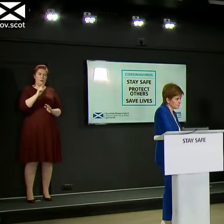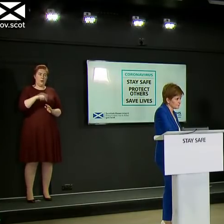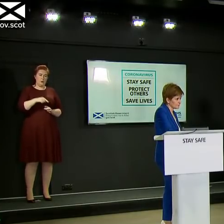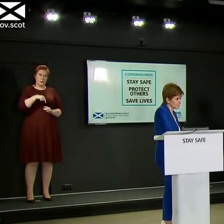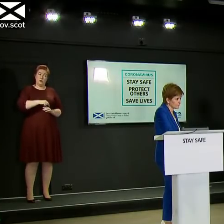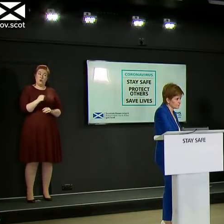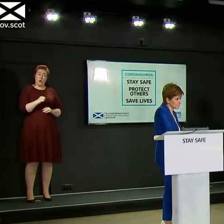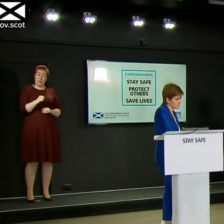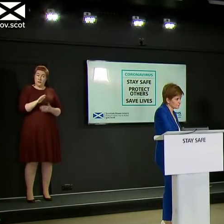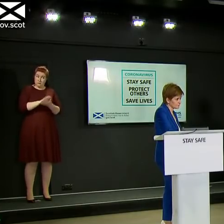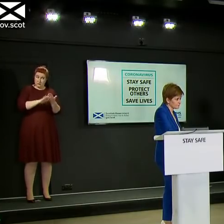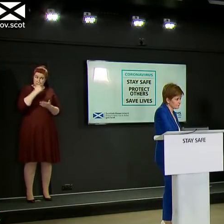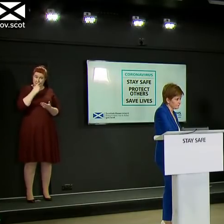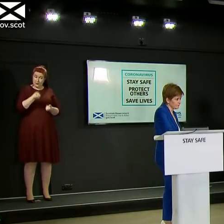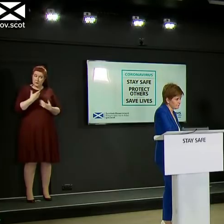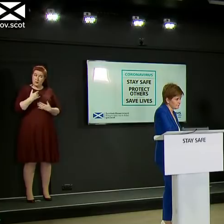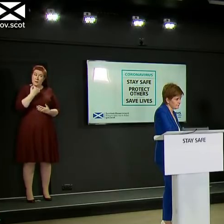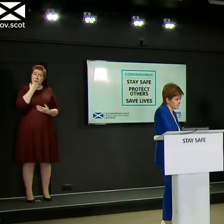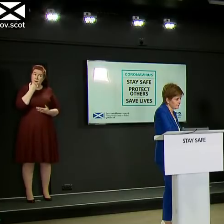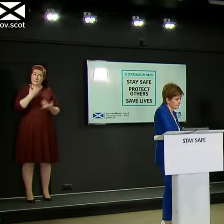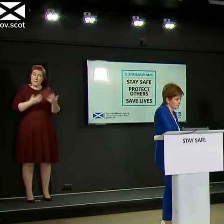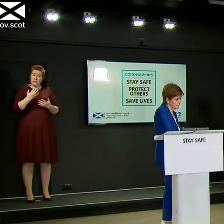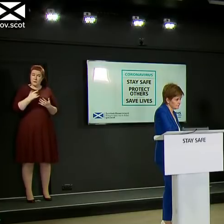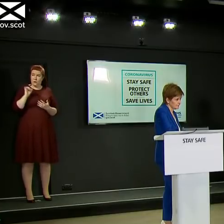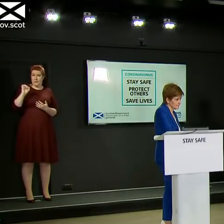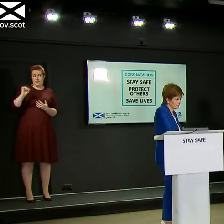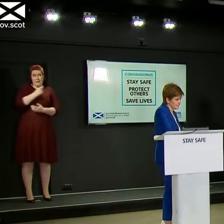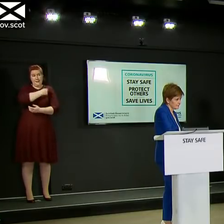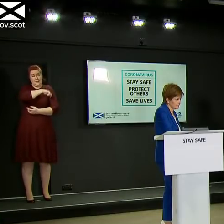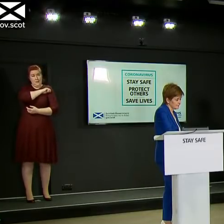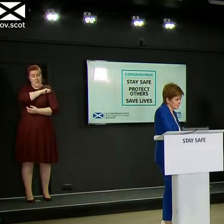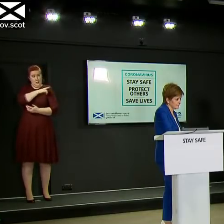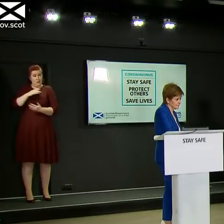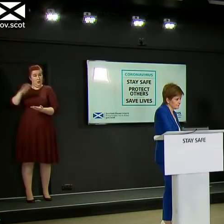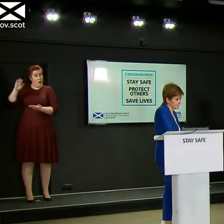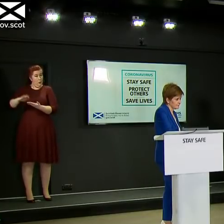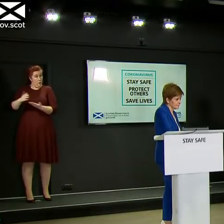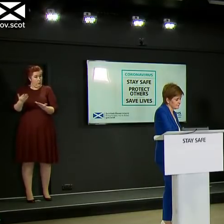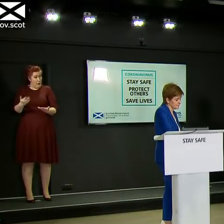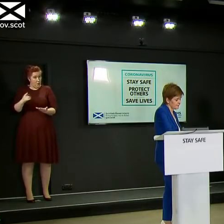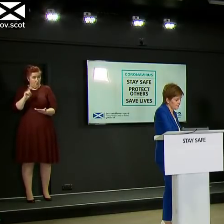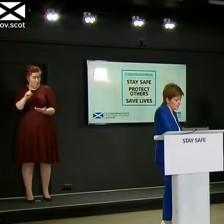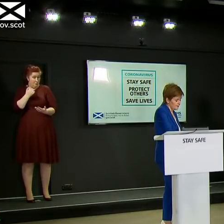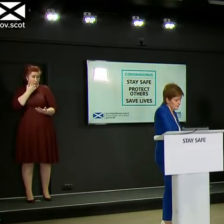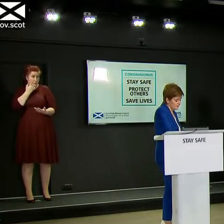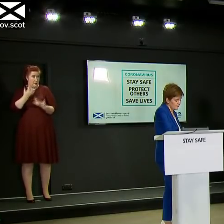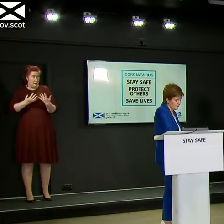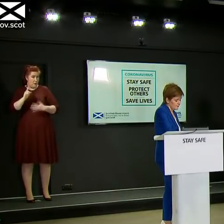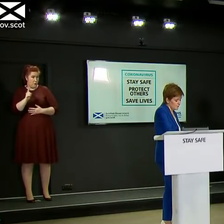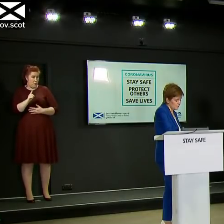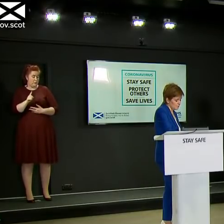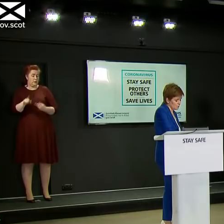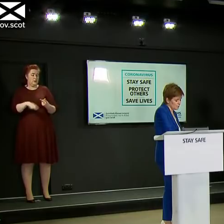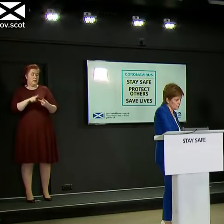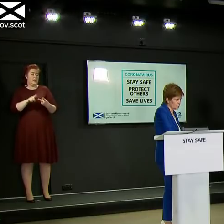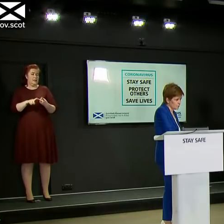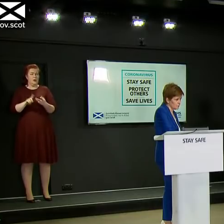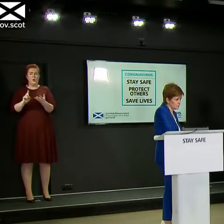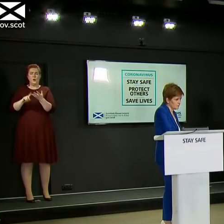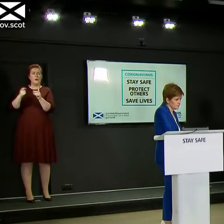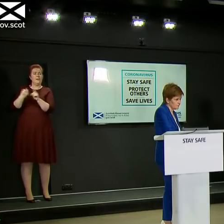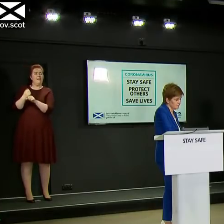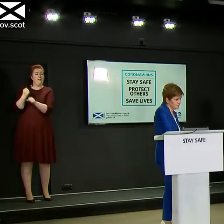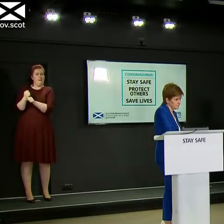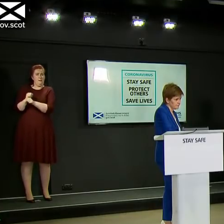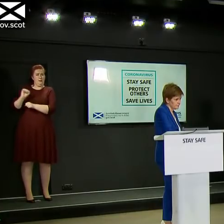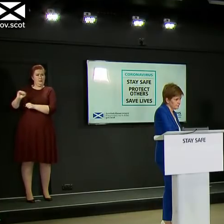substantially. I just wondered if you could provide the specific updated figures if possible. And secondly, there's been reports this morning of the UK government perhaps